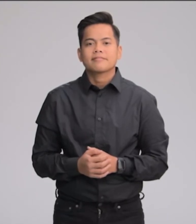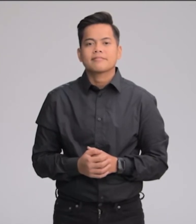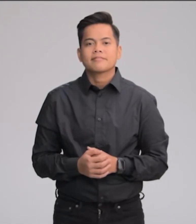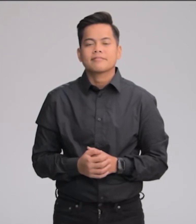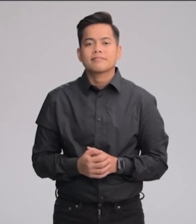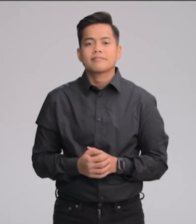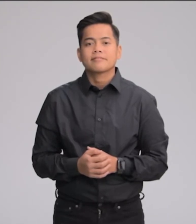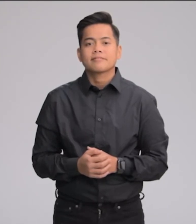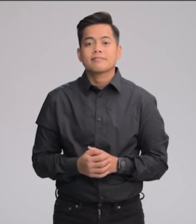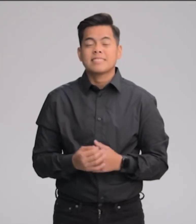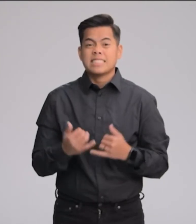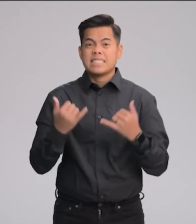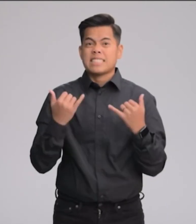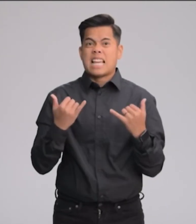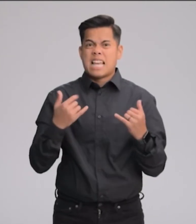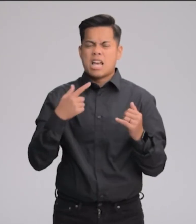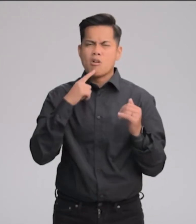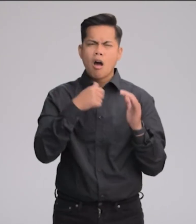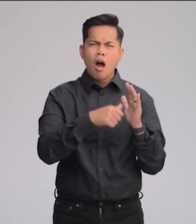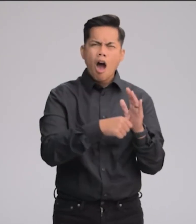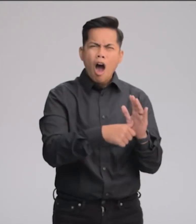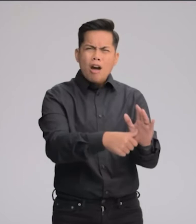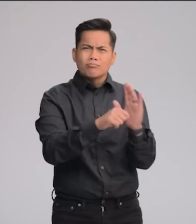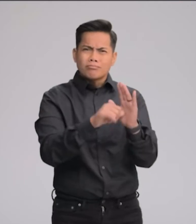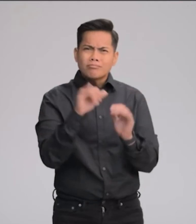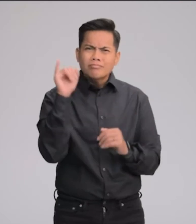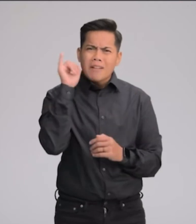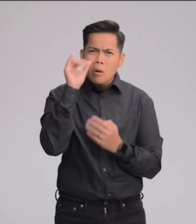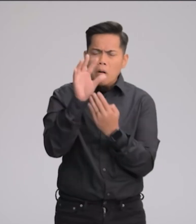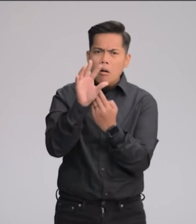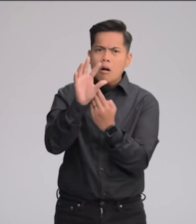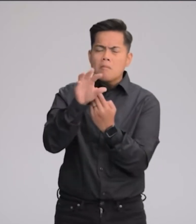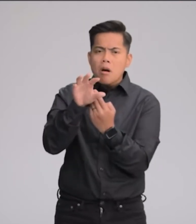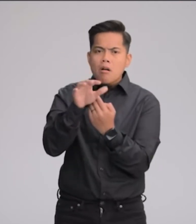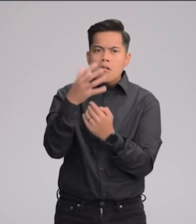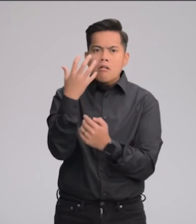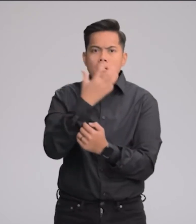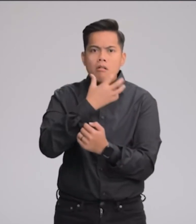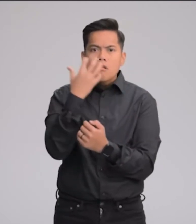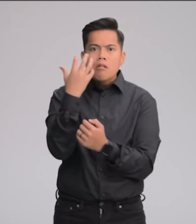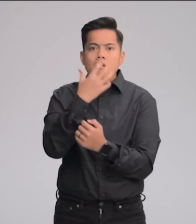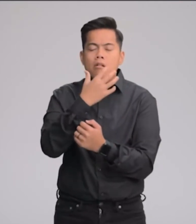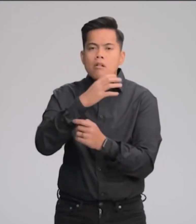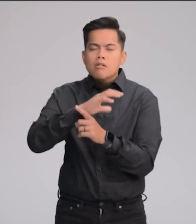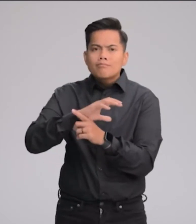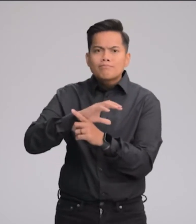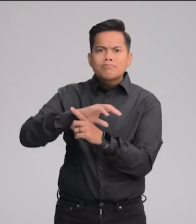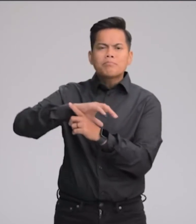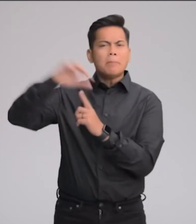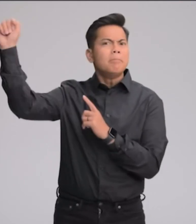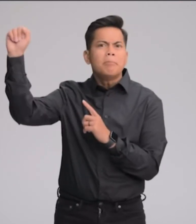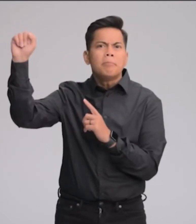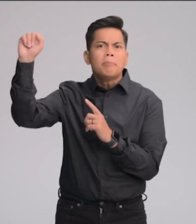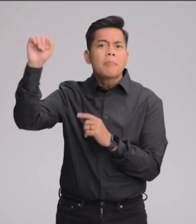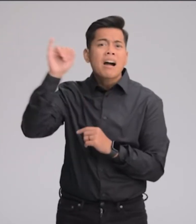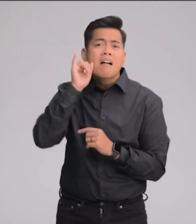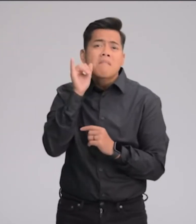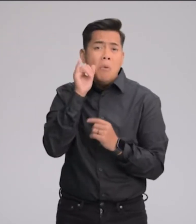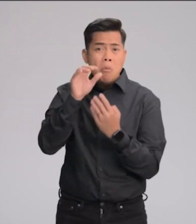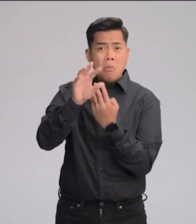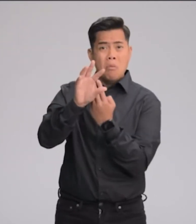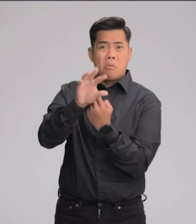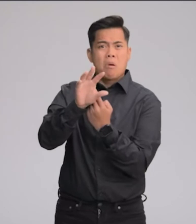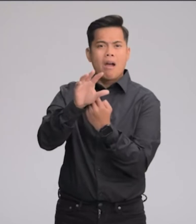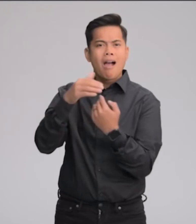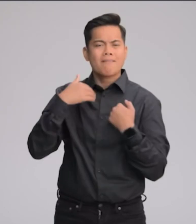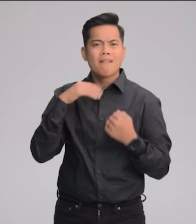You are now looking at the most impressive iPhone camera system yet. In a major leap, the iPhone 14 Pro's main camera has